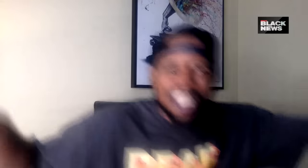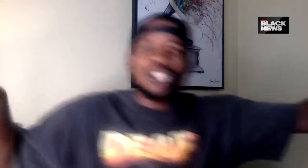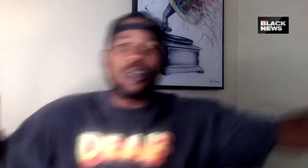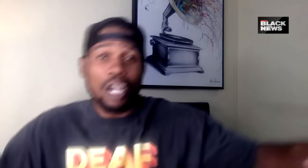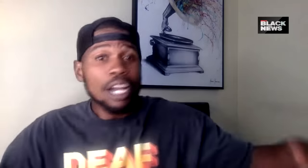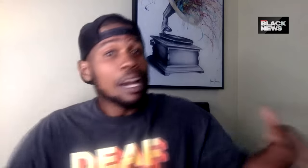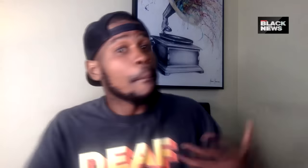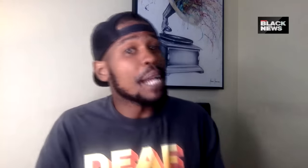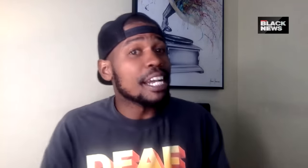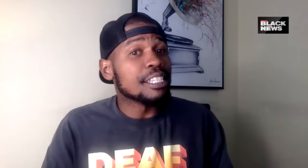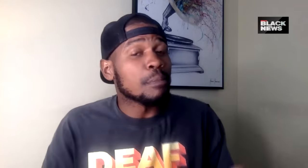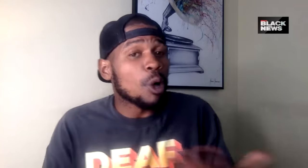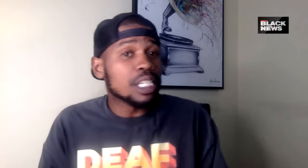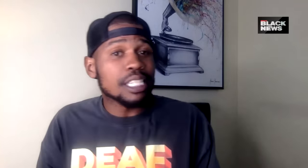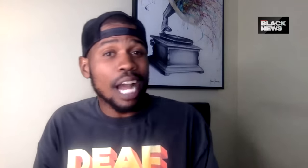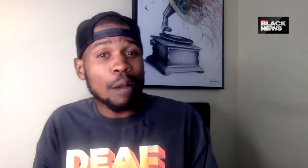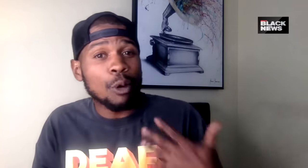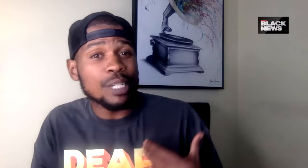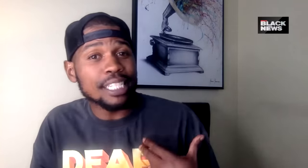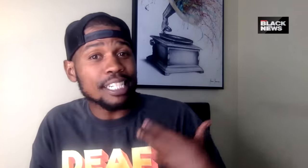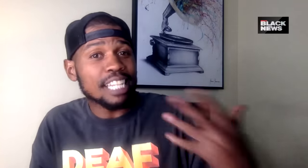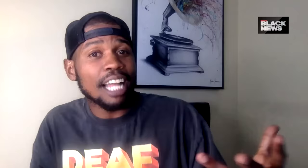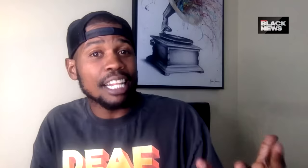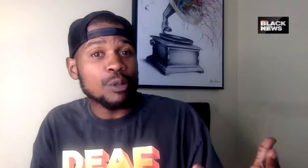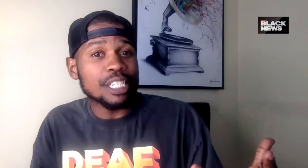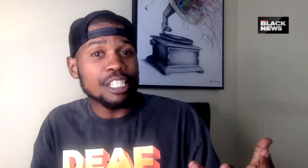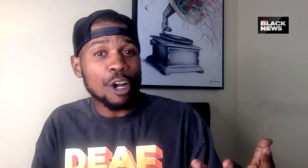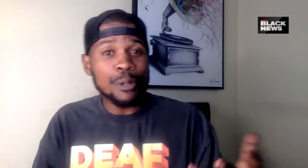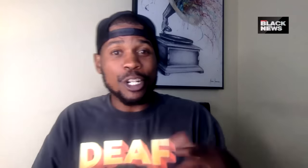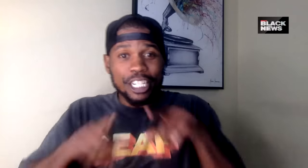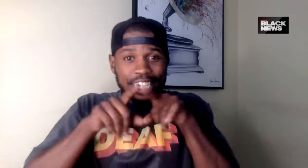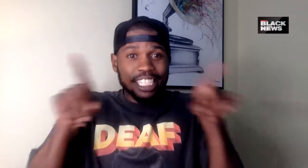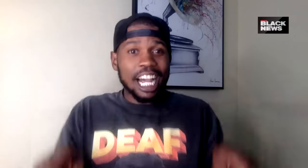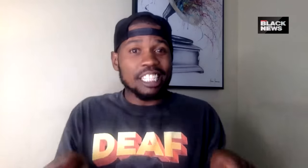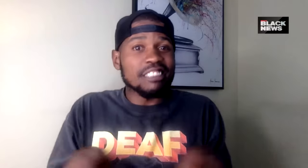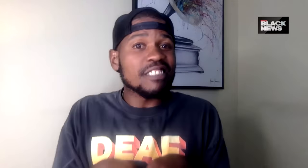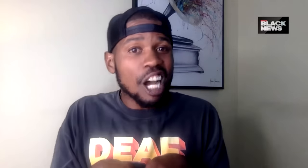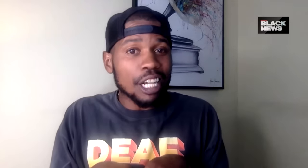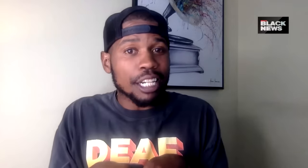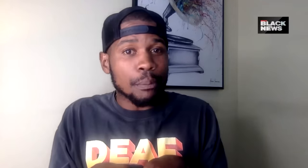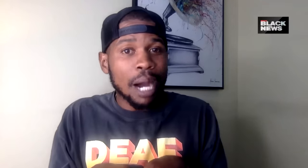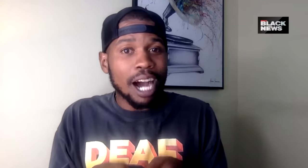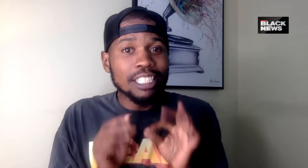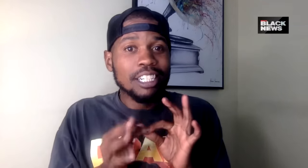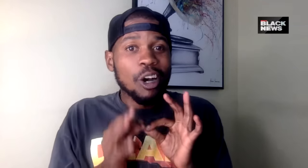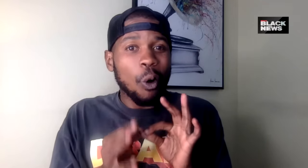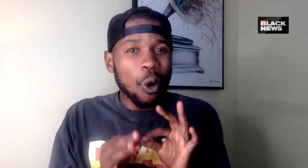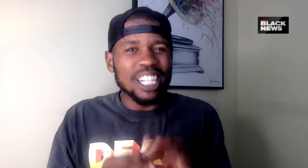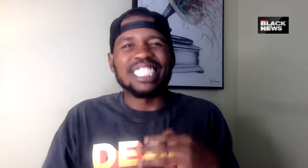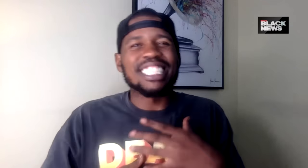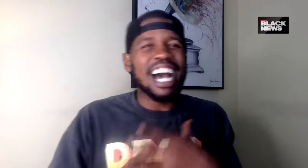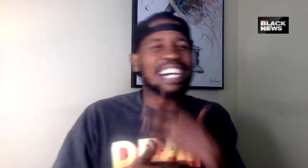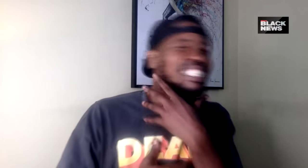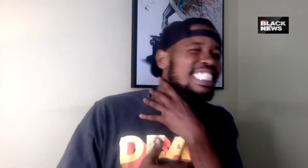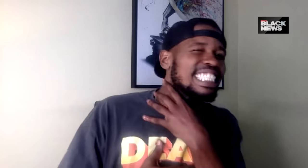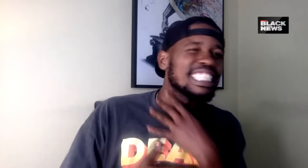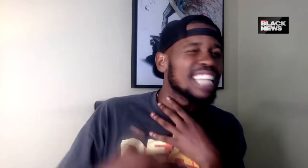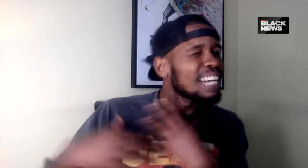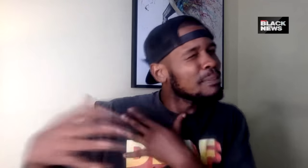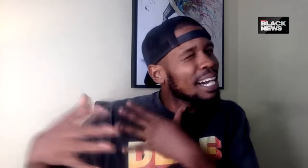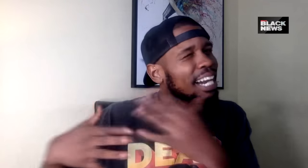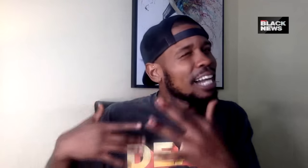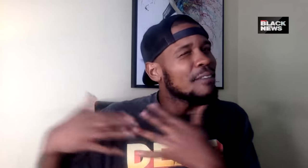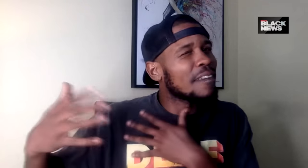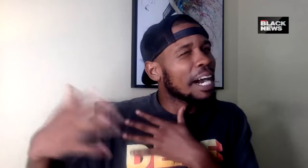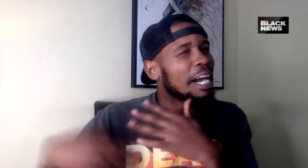how we're supposed to do it. Compared to most of the time when we see sign language interpreters, it's kind of stuck in a box. Or it's not, oh,